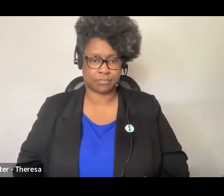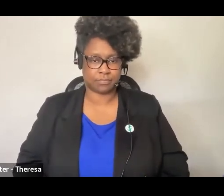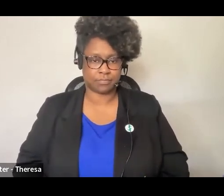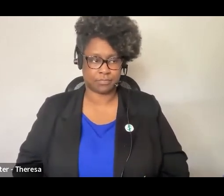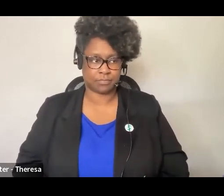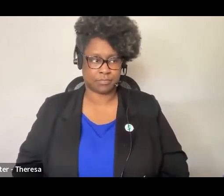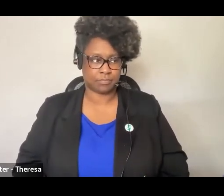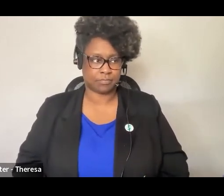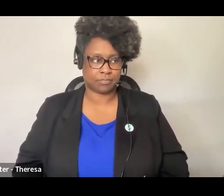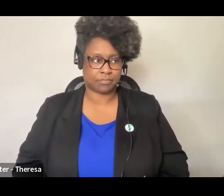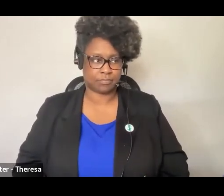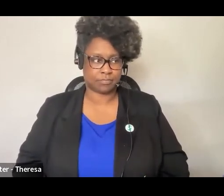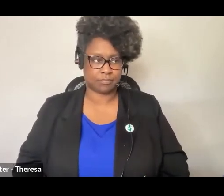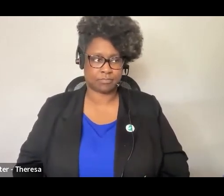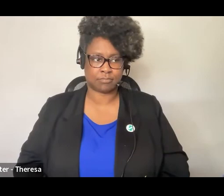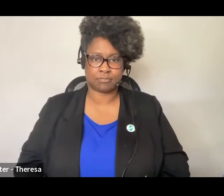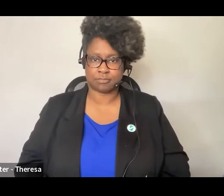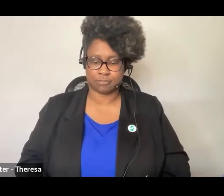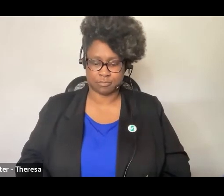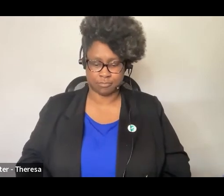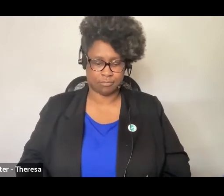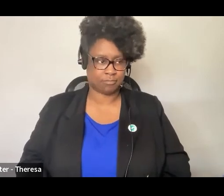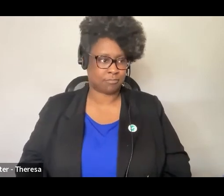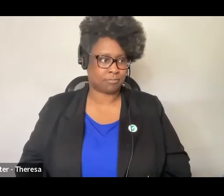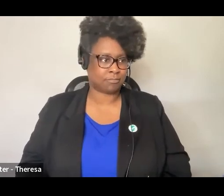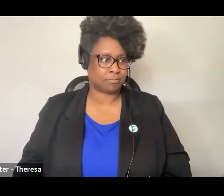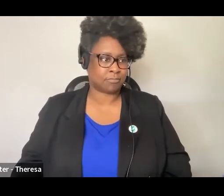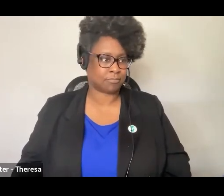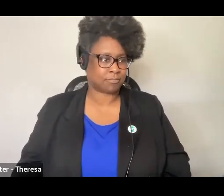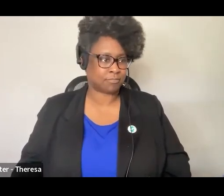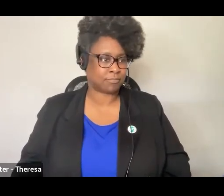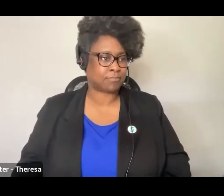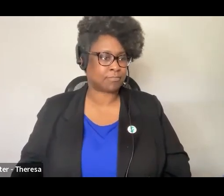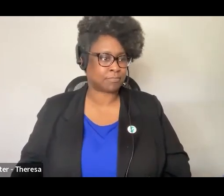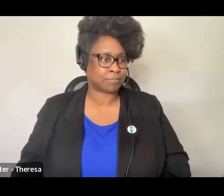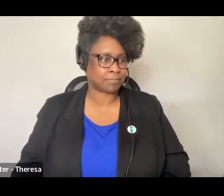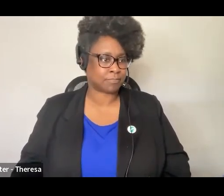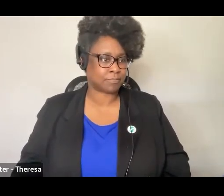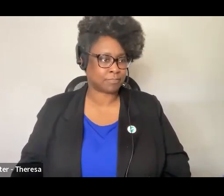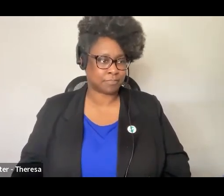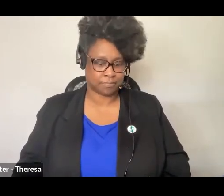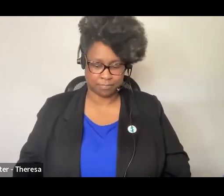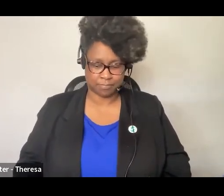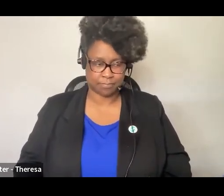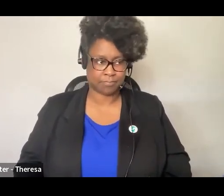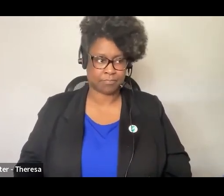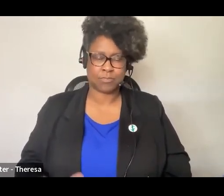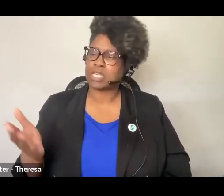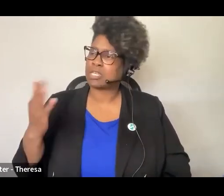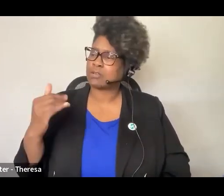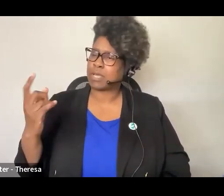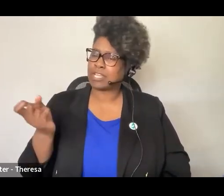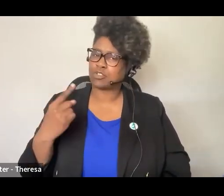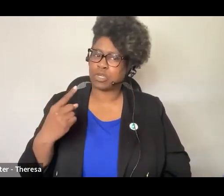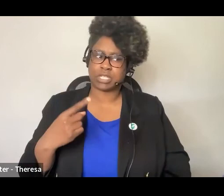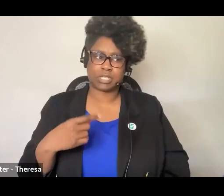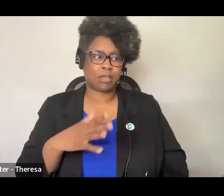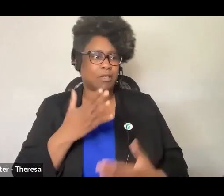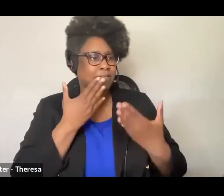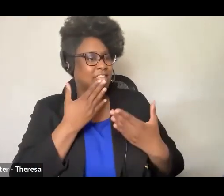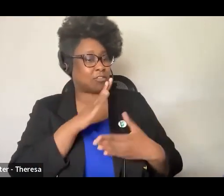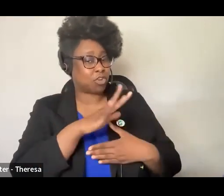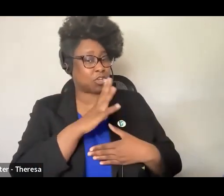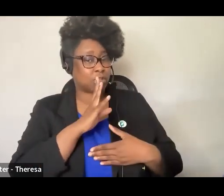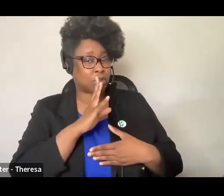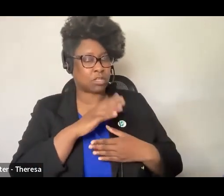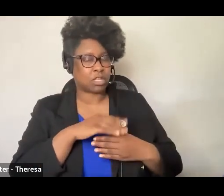yeah, come on up, ask your question. Yeah, hi, thank you so much for your talk. I was curious to hear more about the